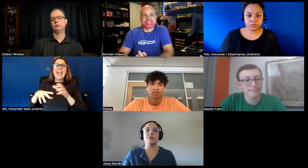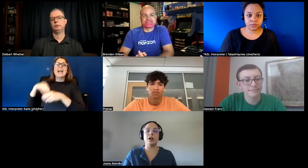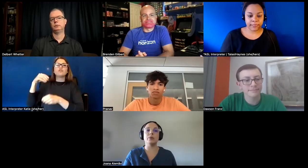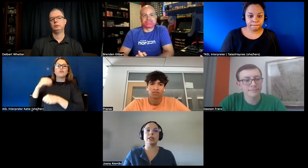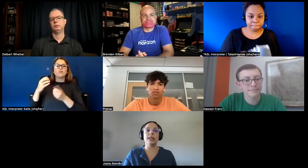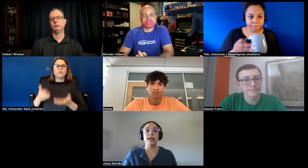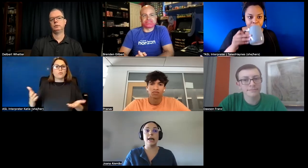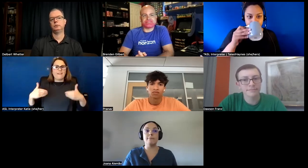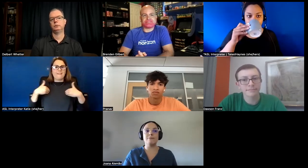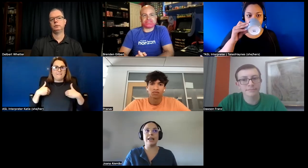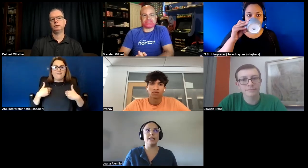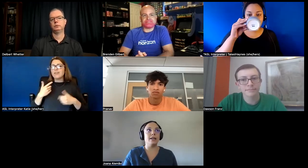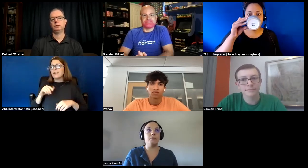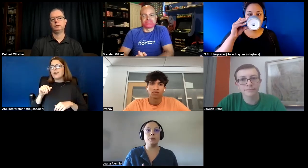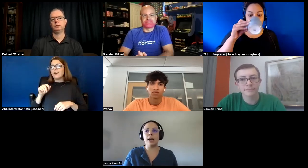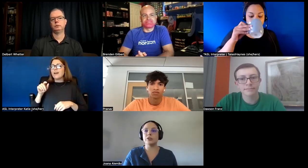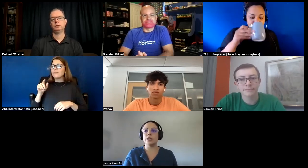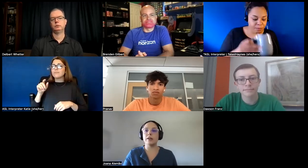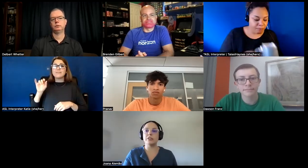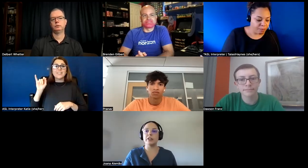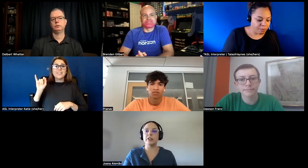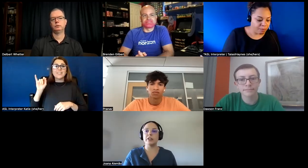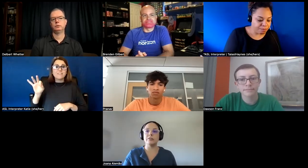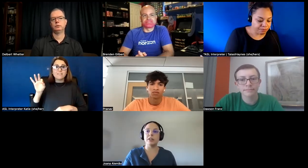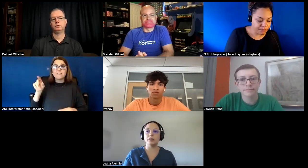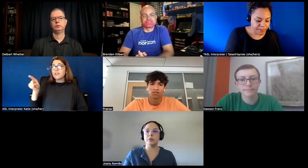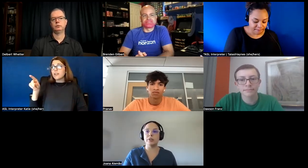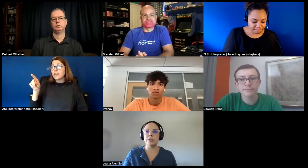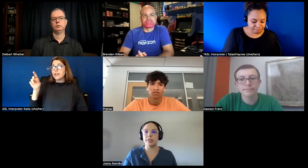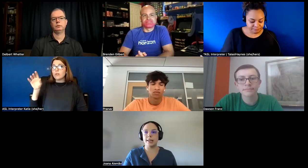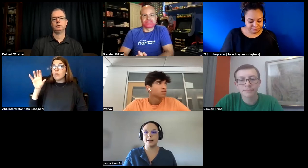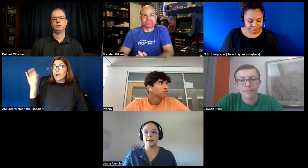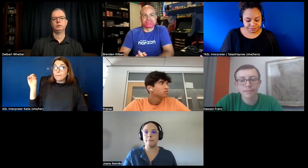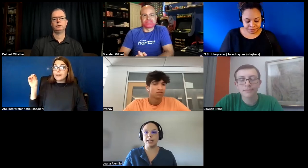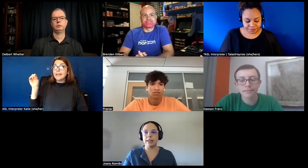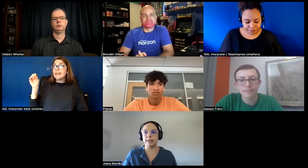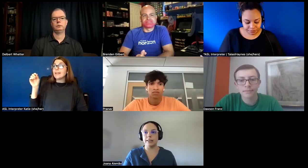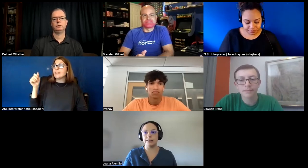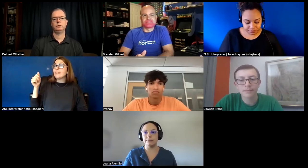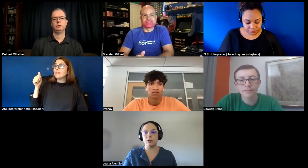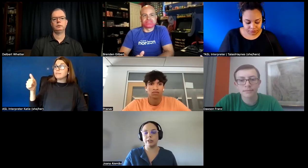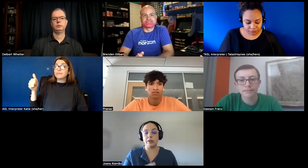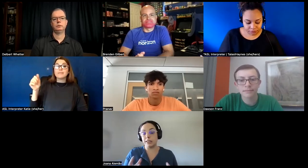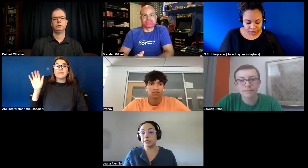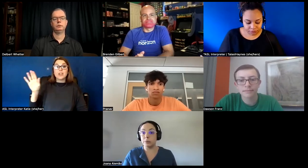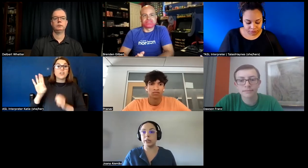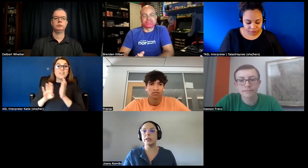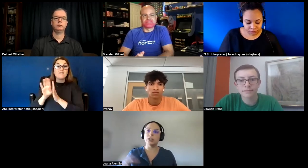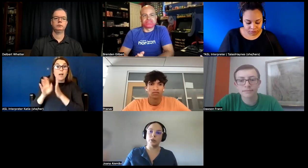company can't apply to have their developers uh making or inventing the wheel you